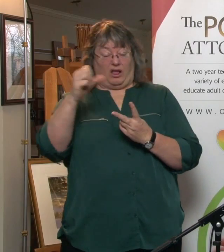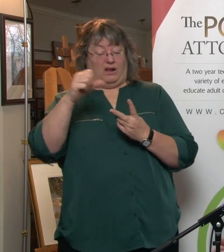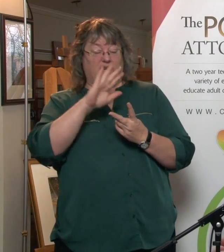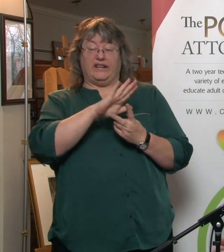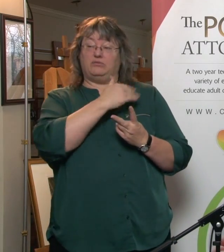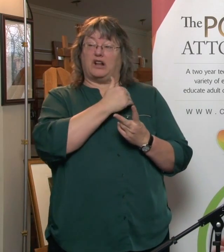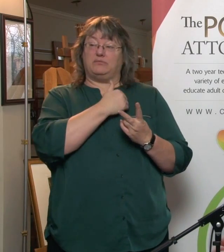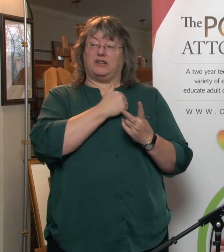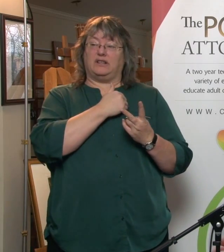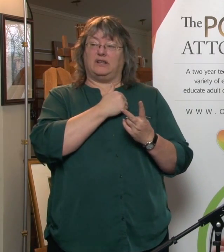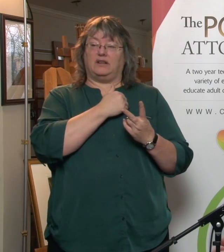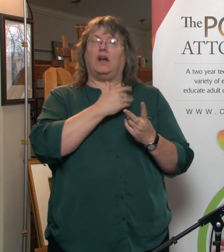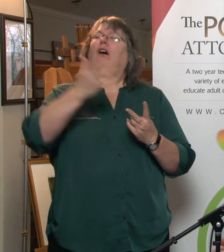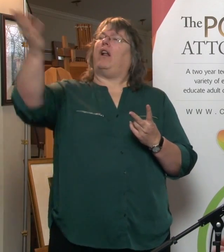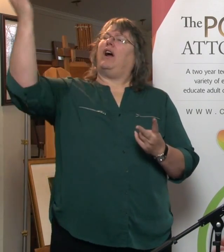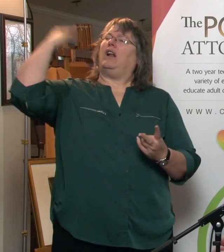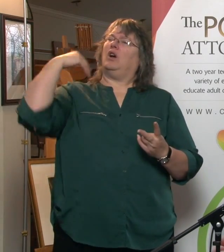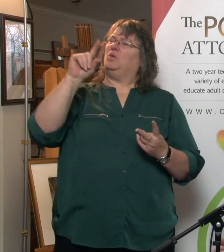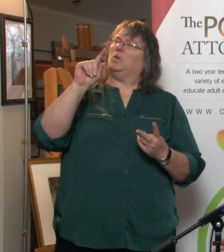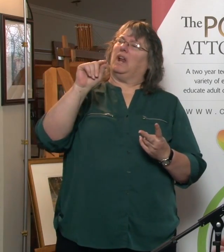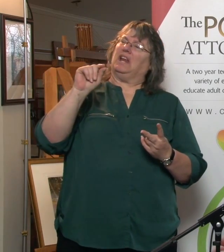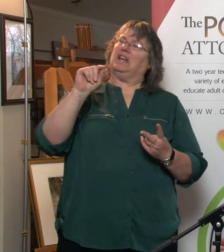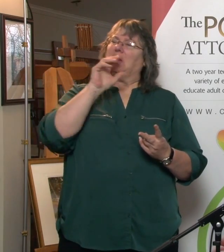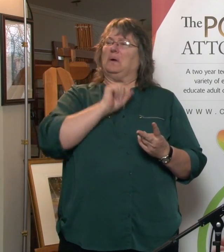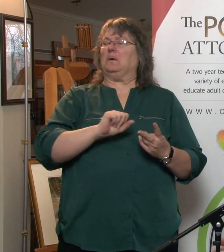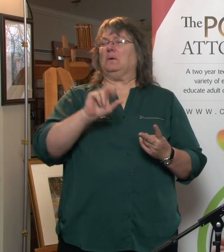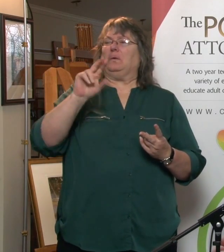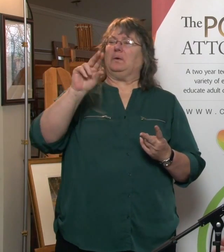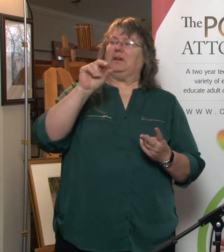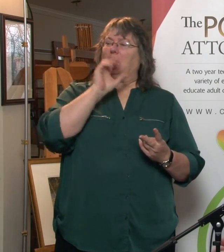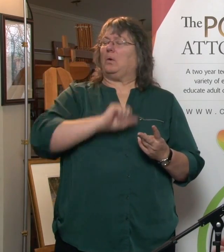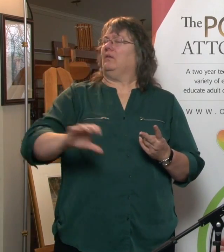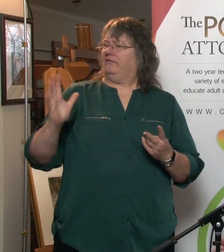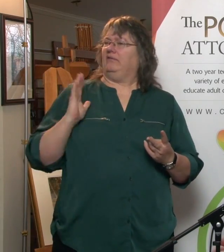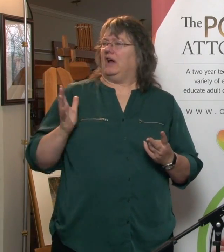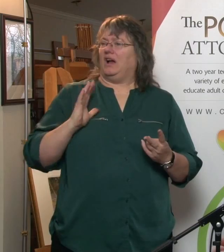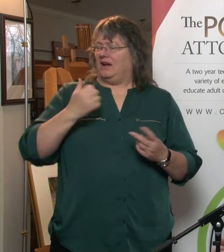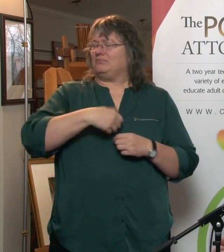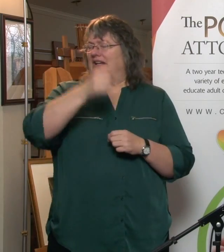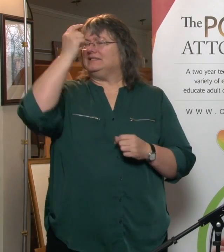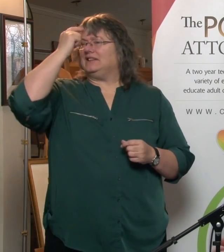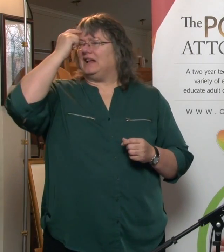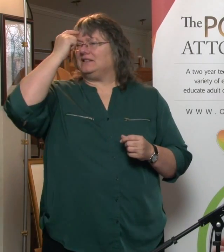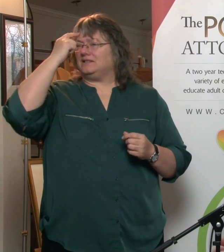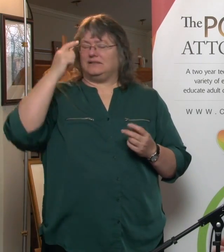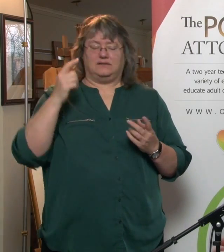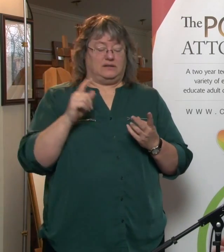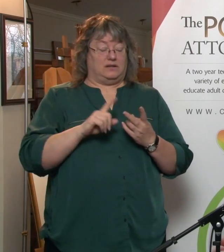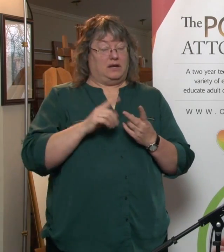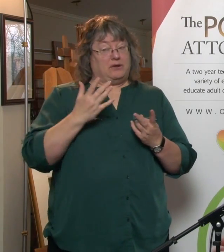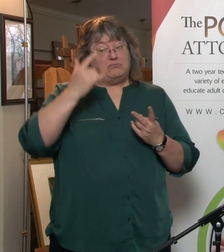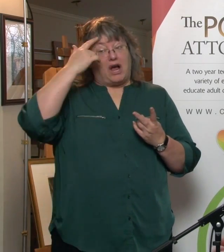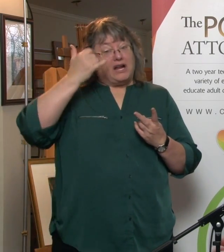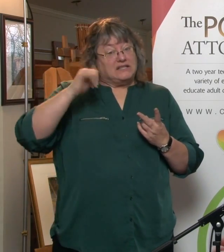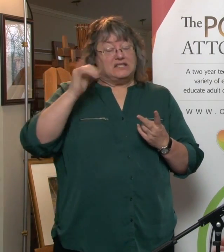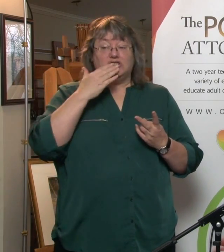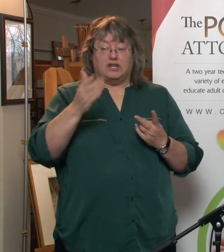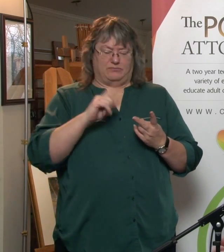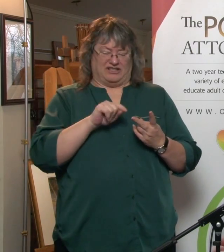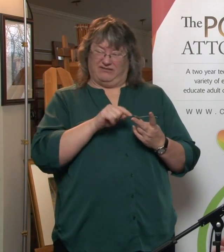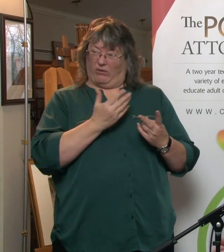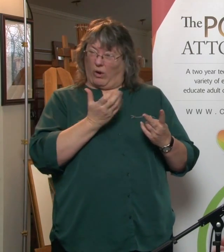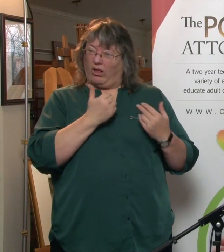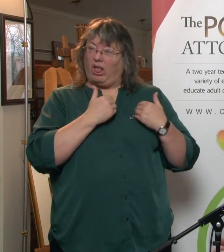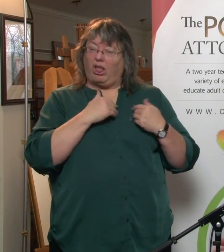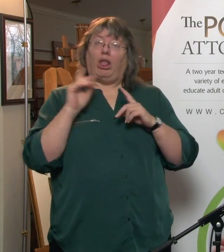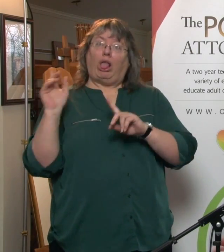these duties. That might have made sense when they did these documents 30 years ago. You know, I mean, she may be, sharp mentally, does she really want to be